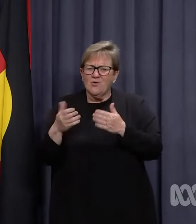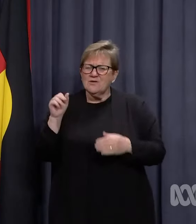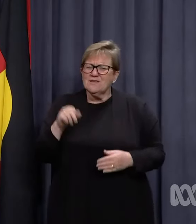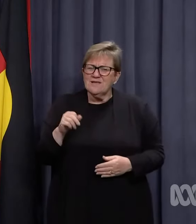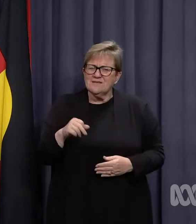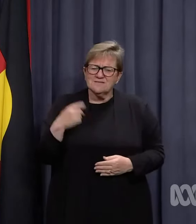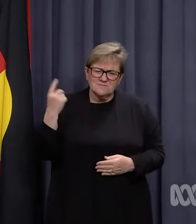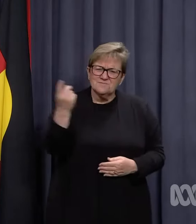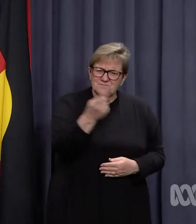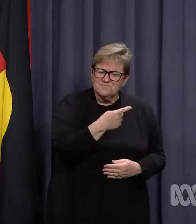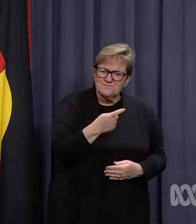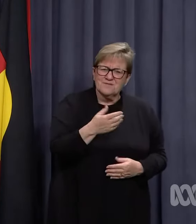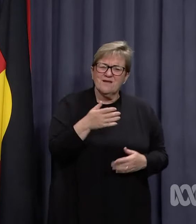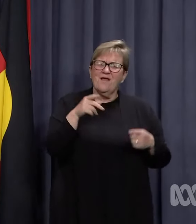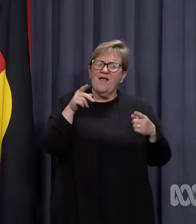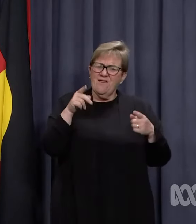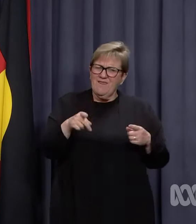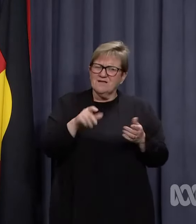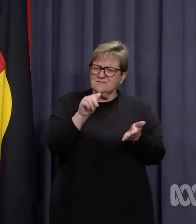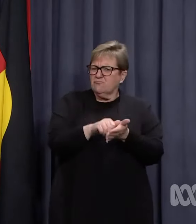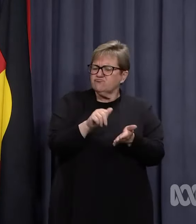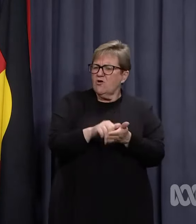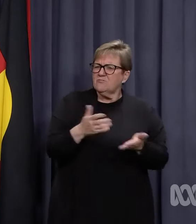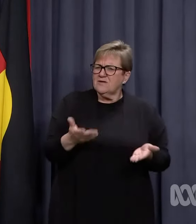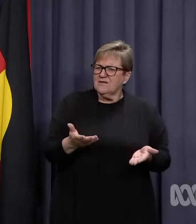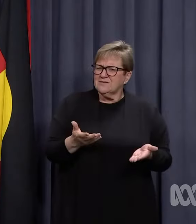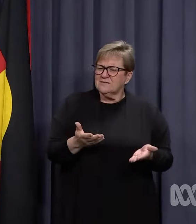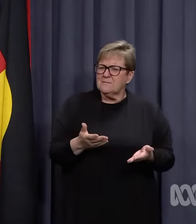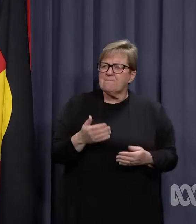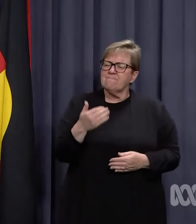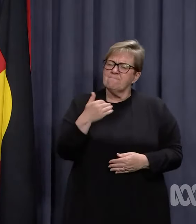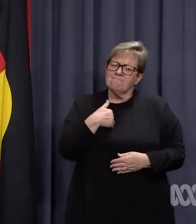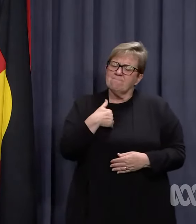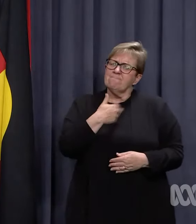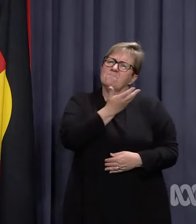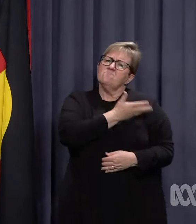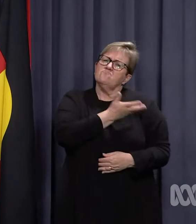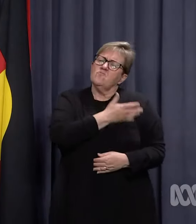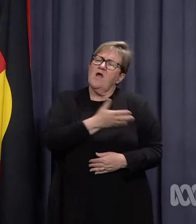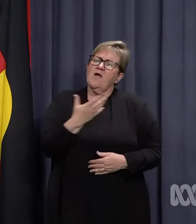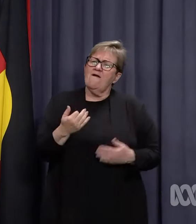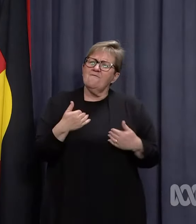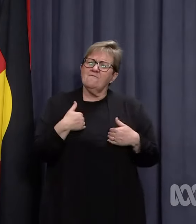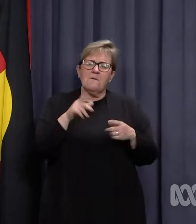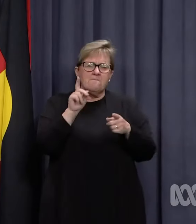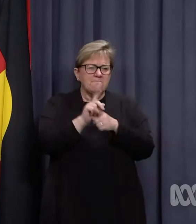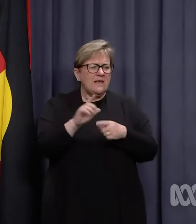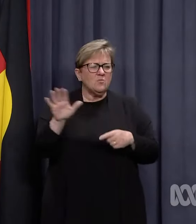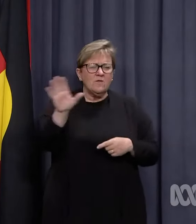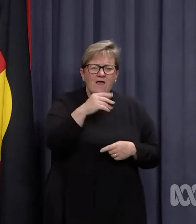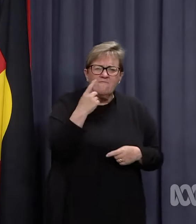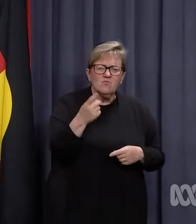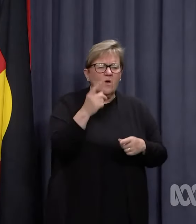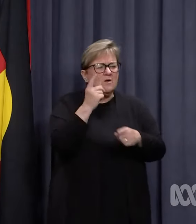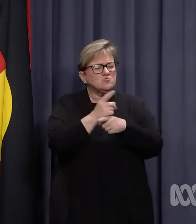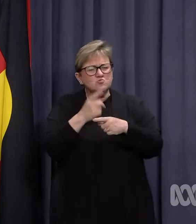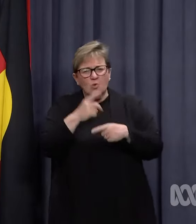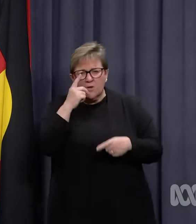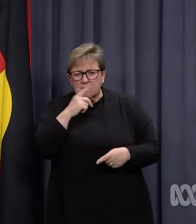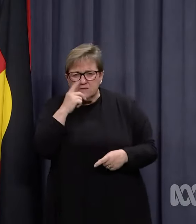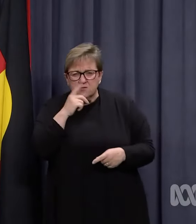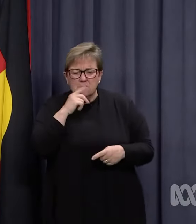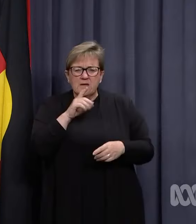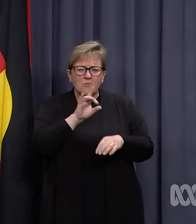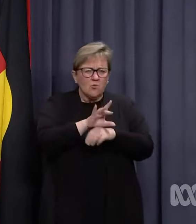and that is appropriate. We pride ourselves on meeting with everyone, talking to people,